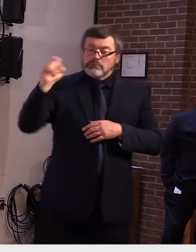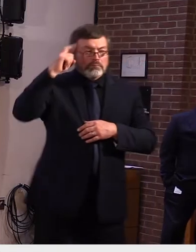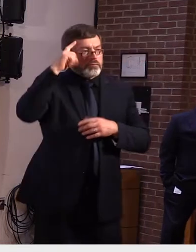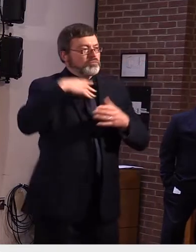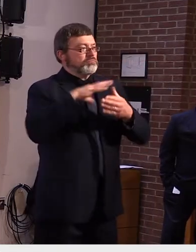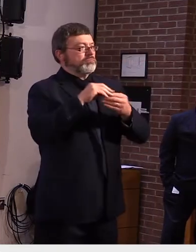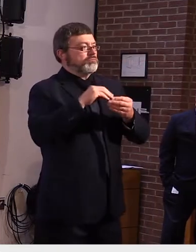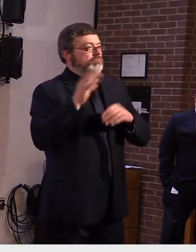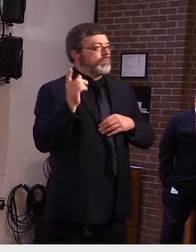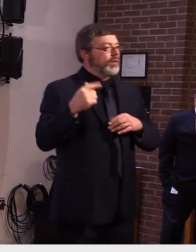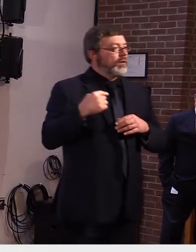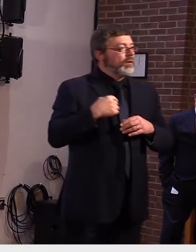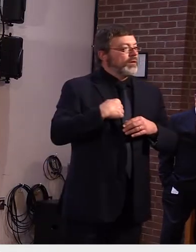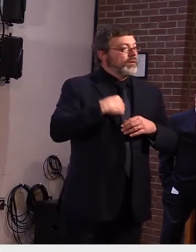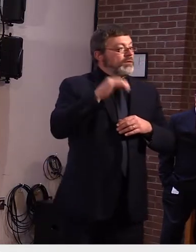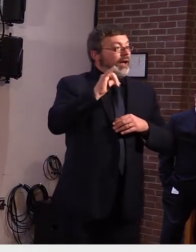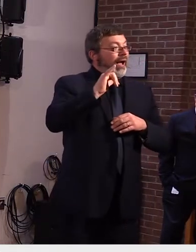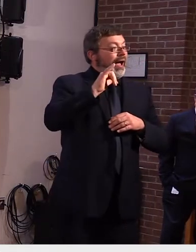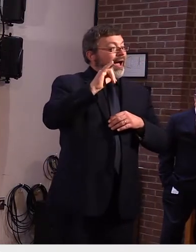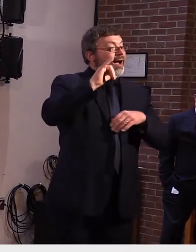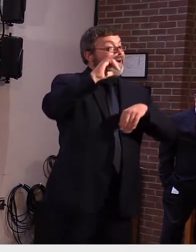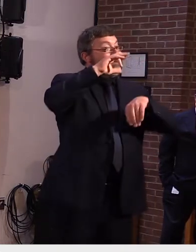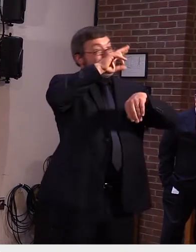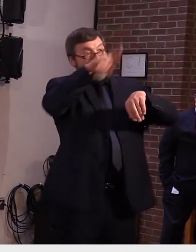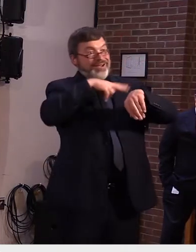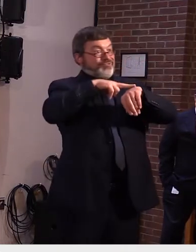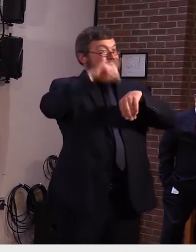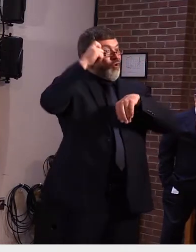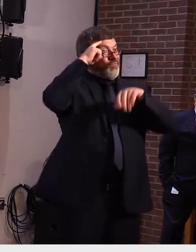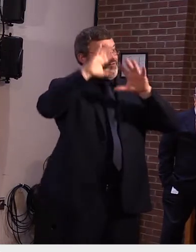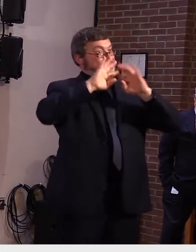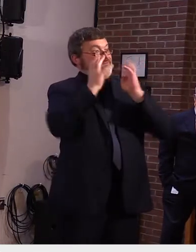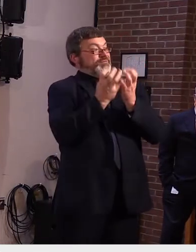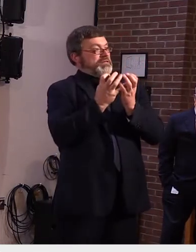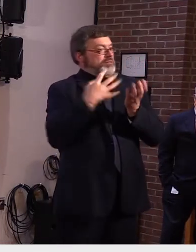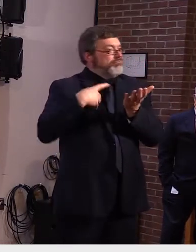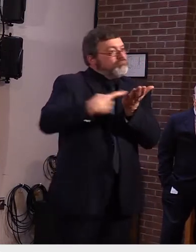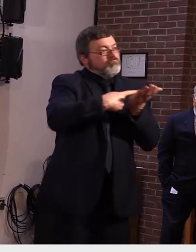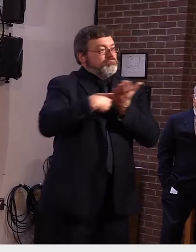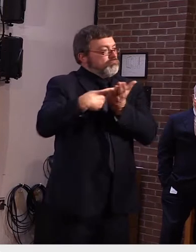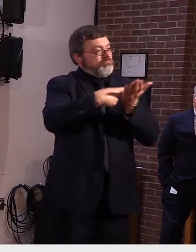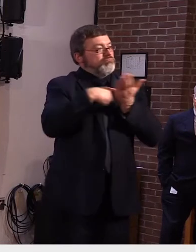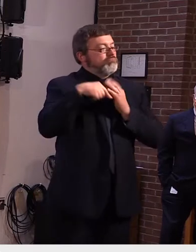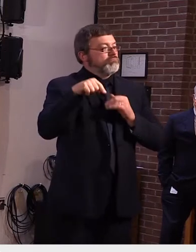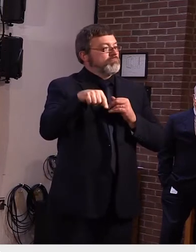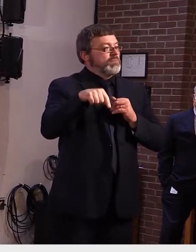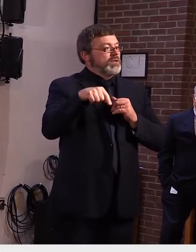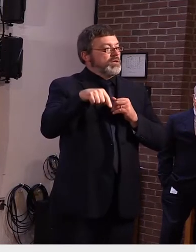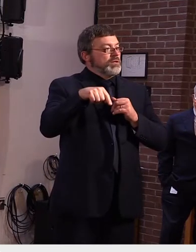to see if uh we can get that to put on a uh ongoing list of concerns from the states